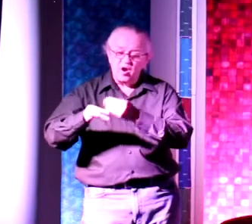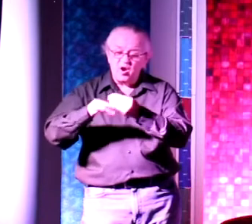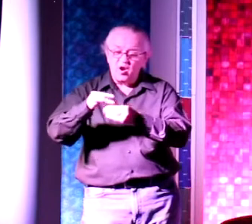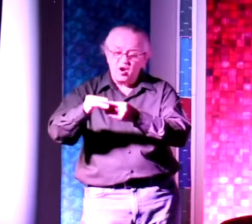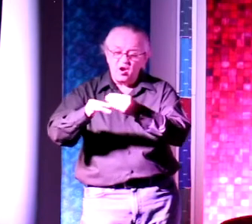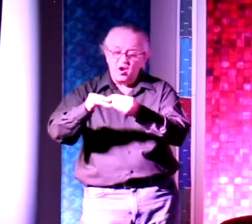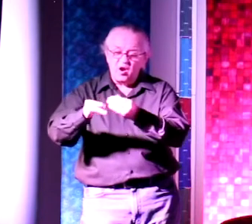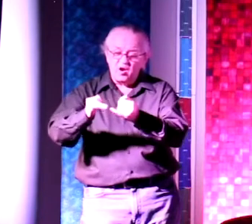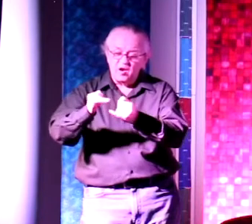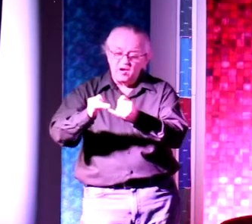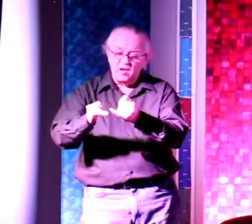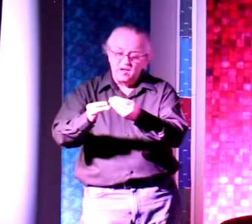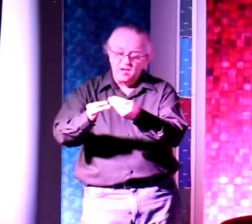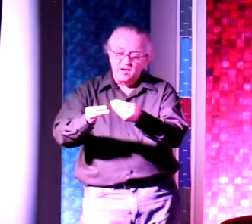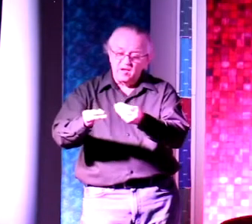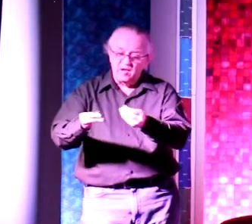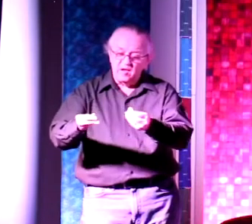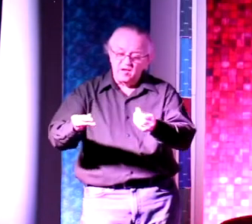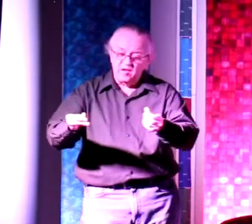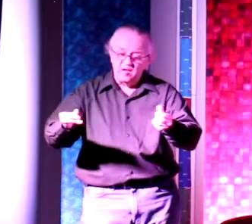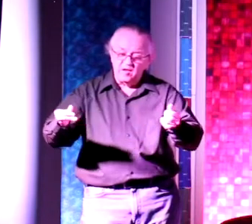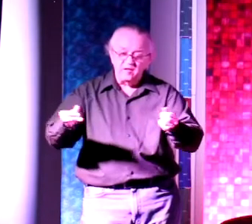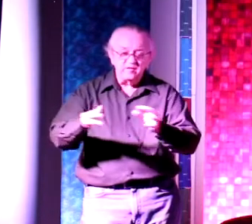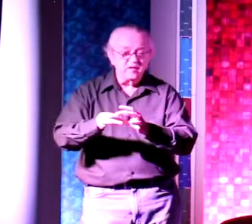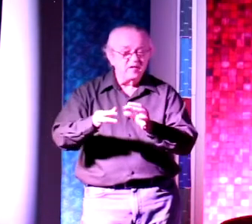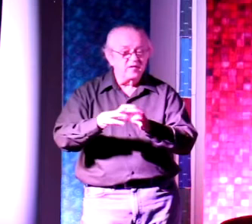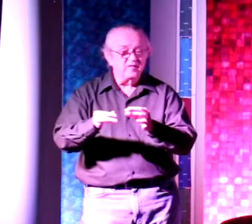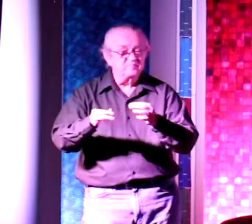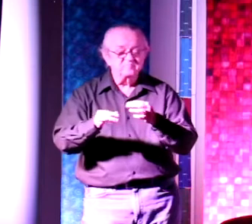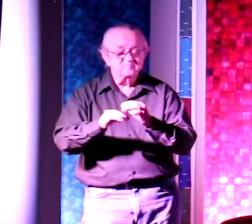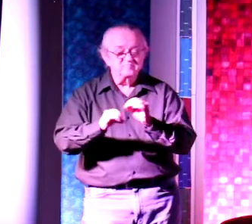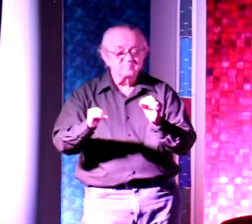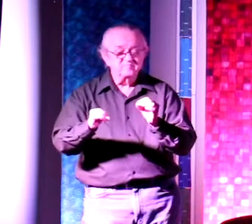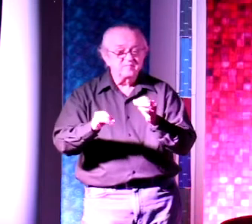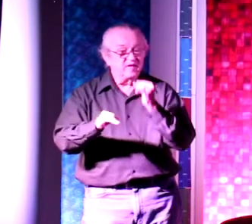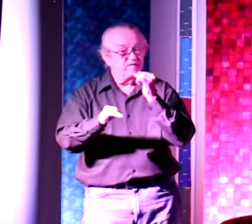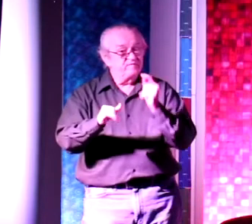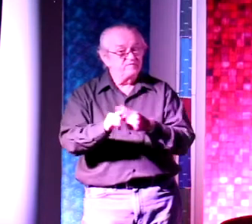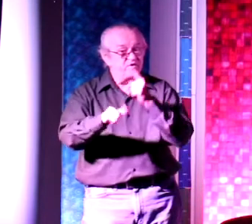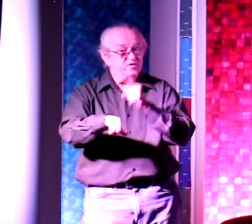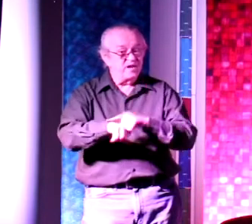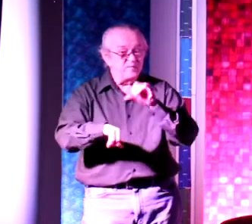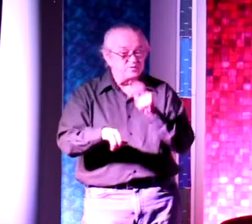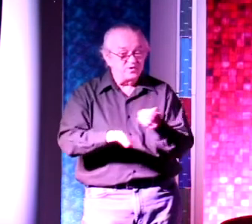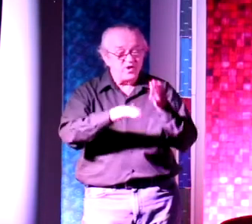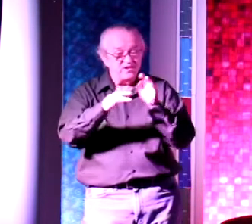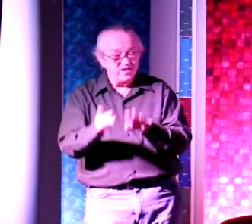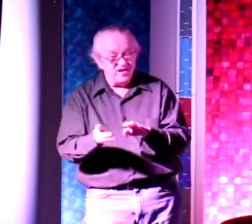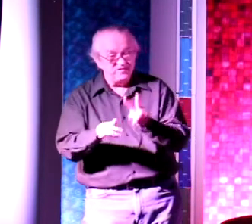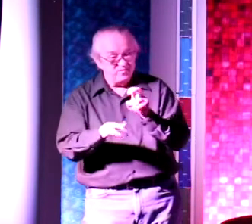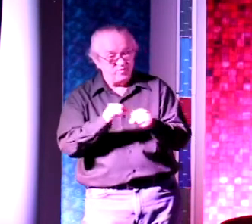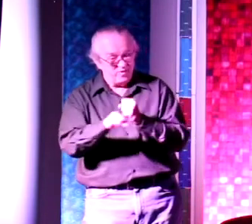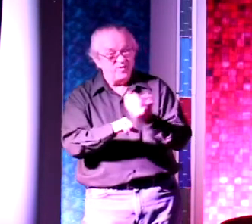And 200 years ago, John died of that stroke. And 200 years ago, Cruiser died